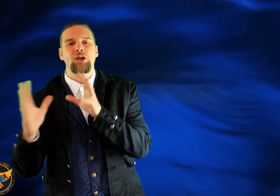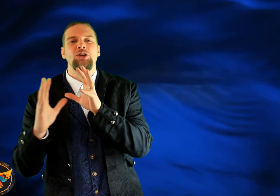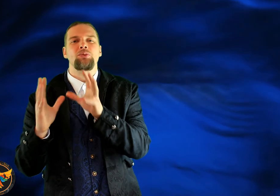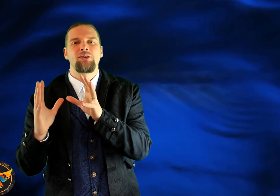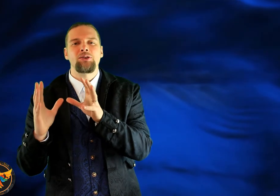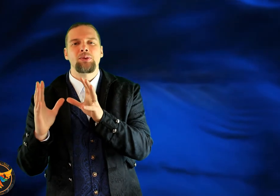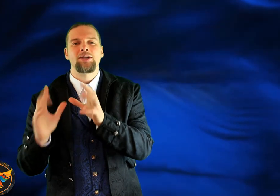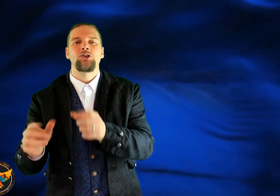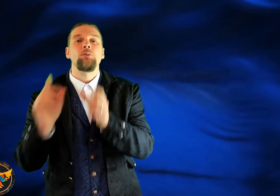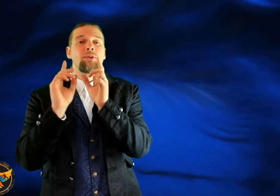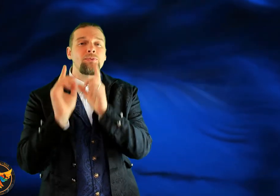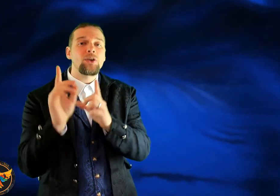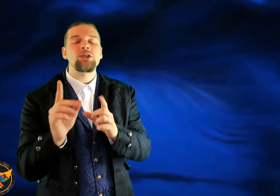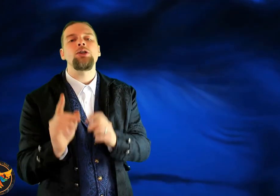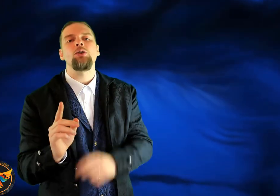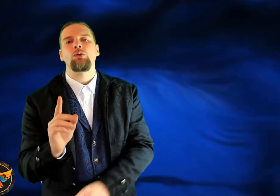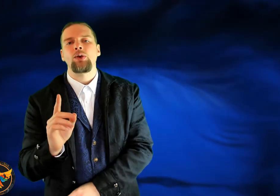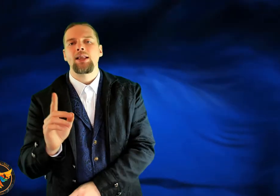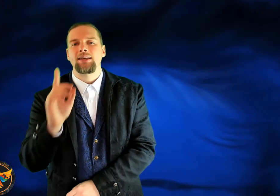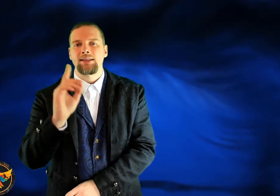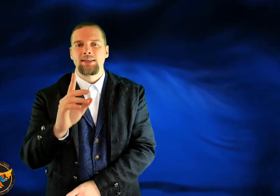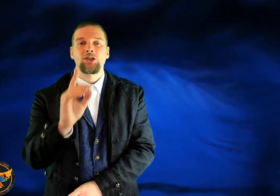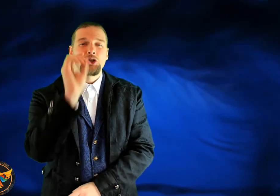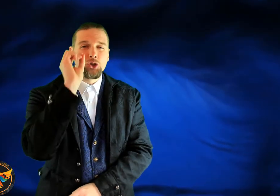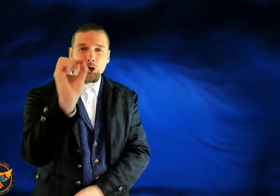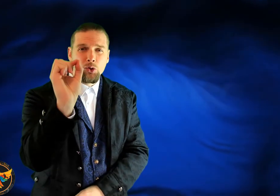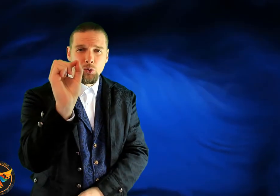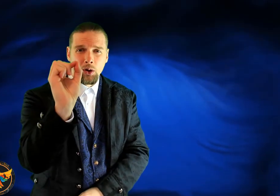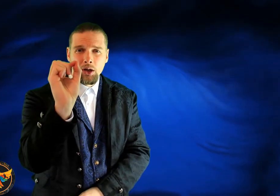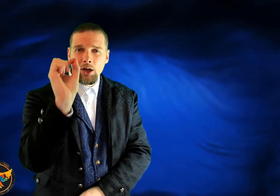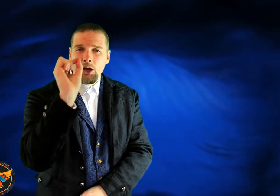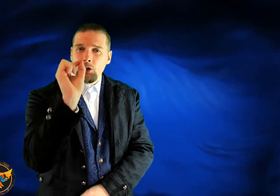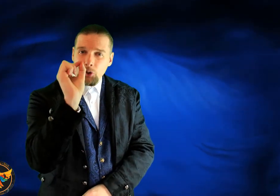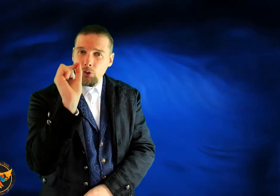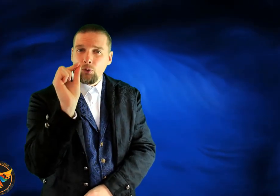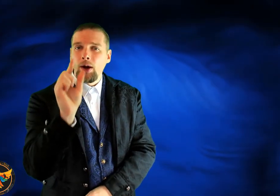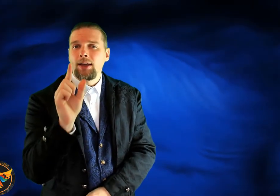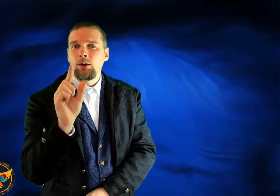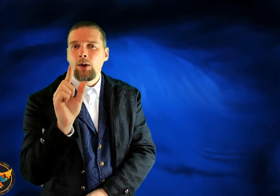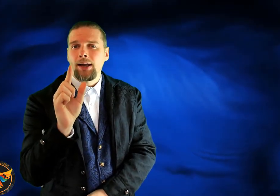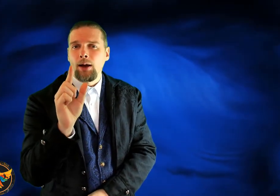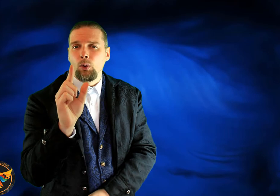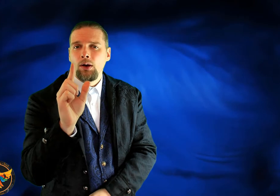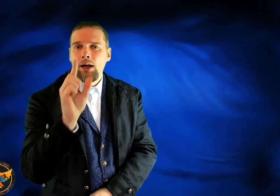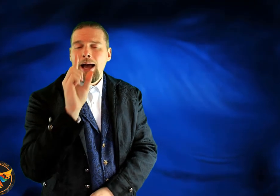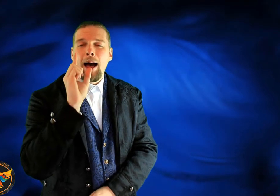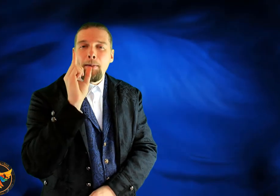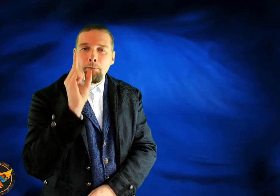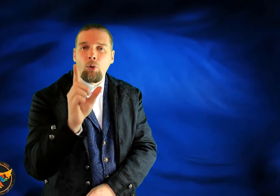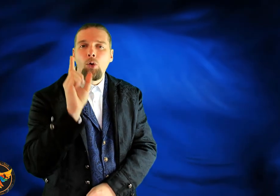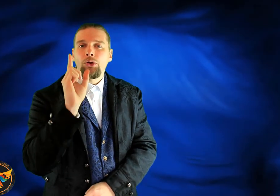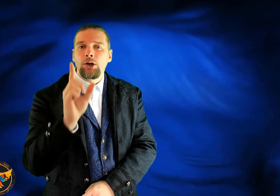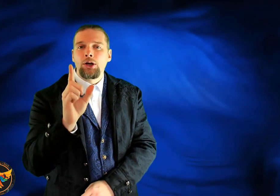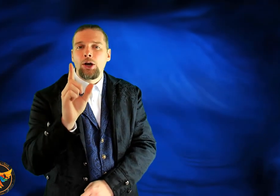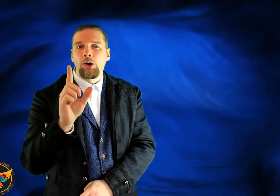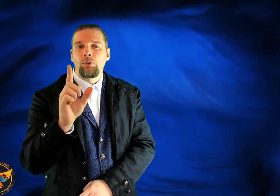change or things we like to do. But the first thing you've got to realize is this. You, you right here, right now, are more than enough,